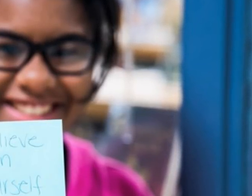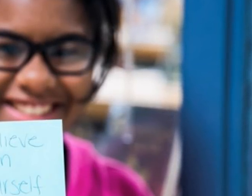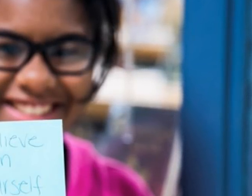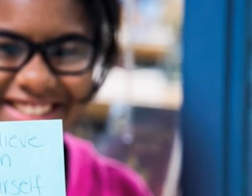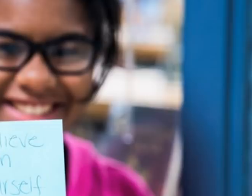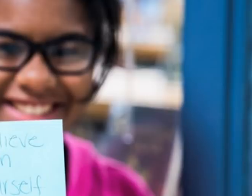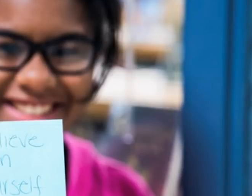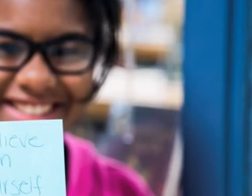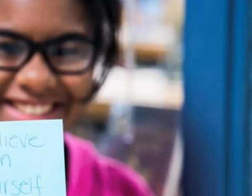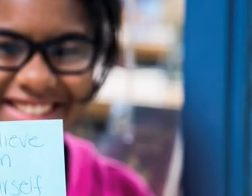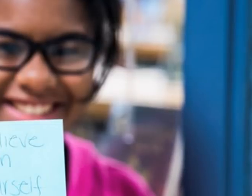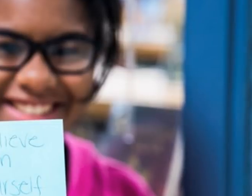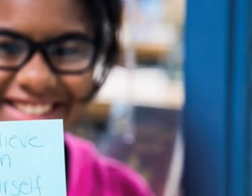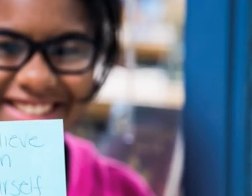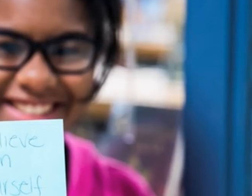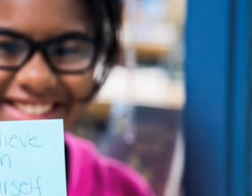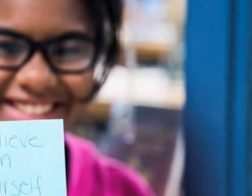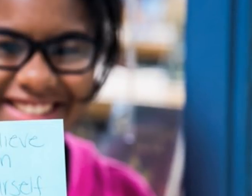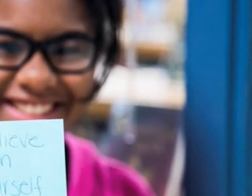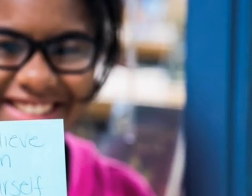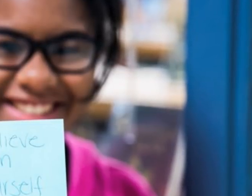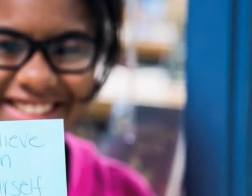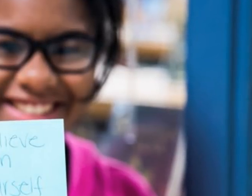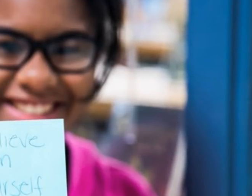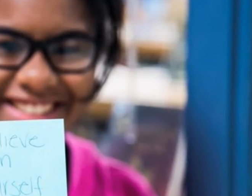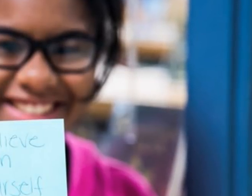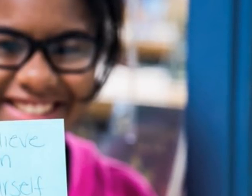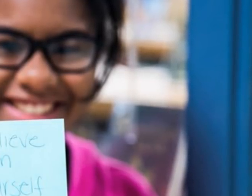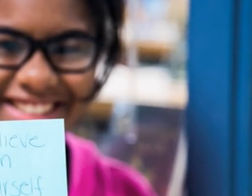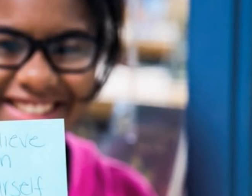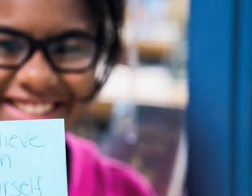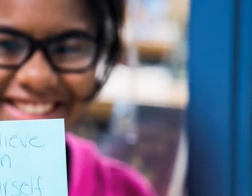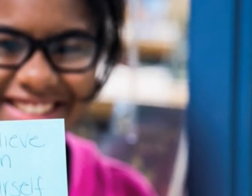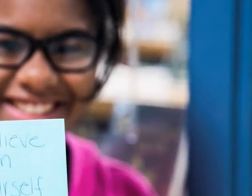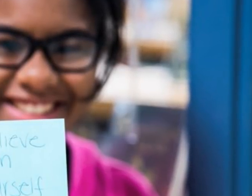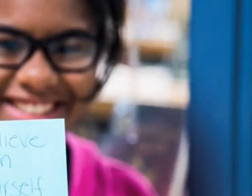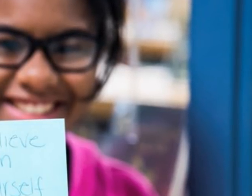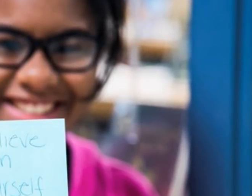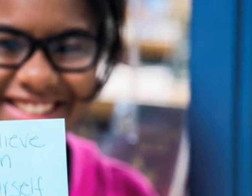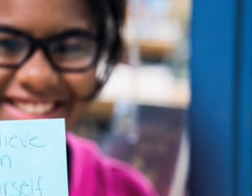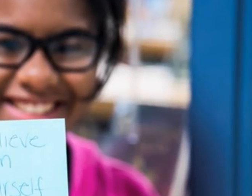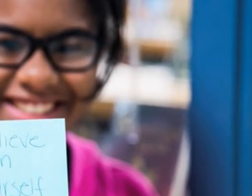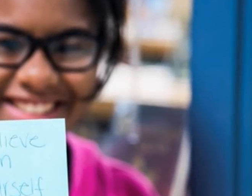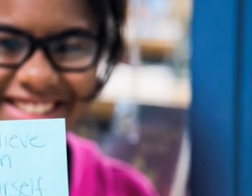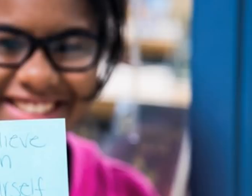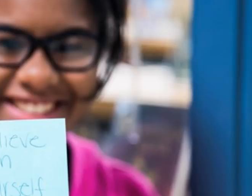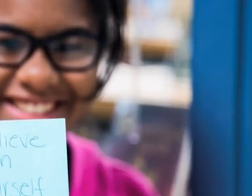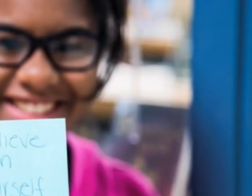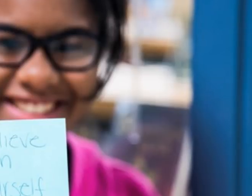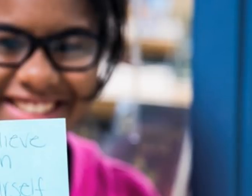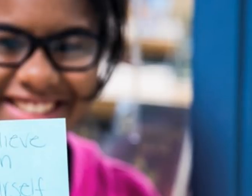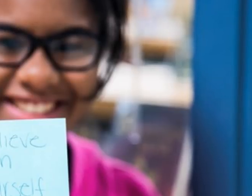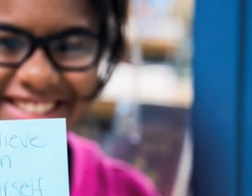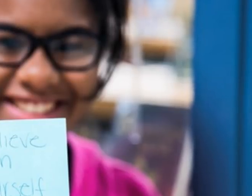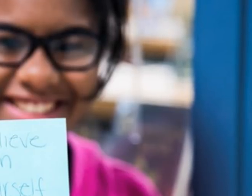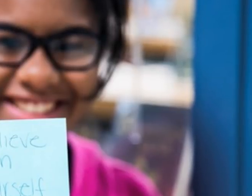even start elementary school is a key to building a strong foundation upon which they can grow.